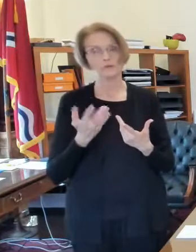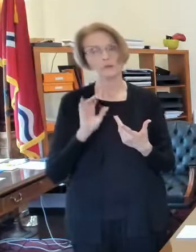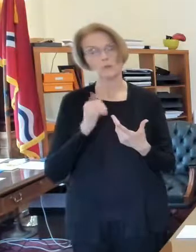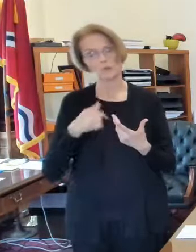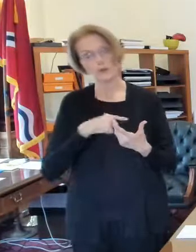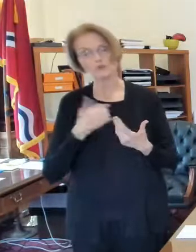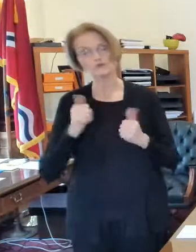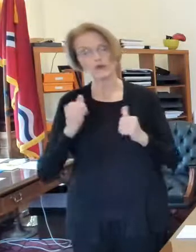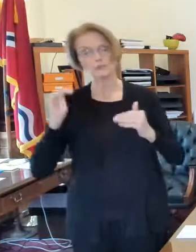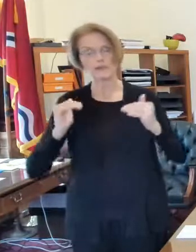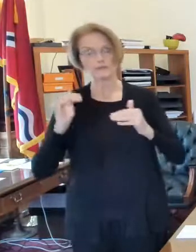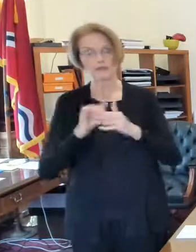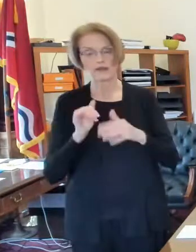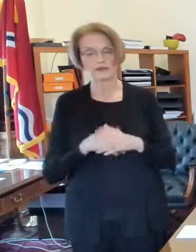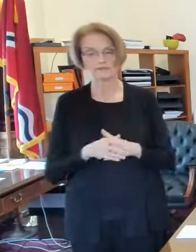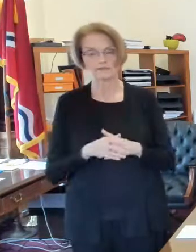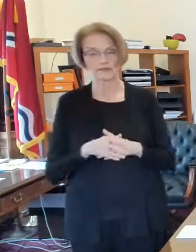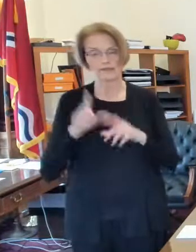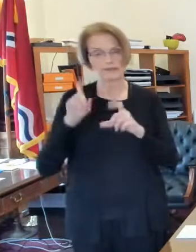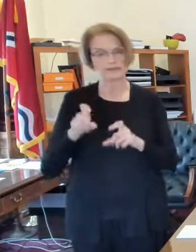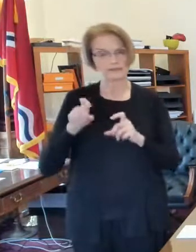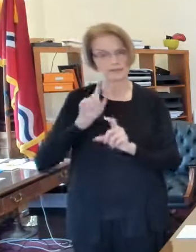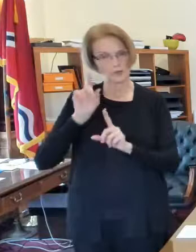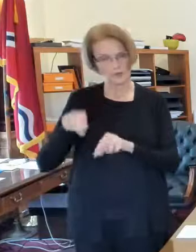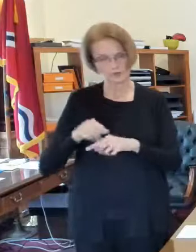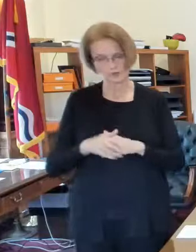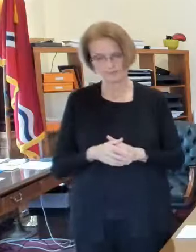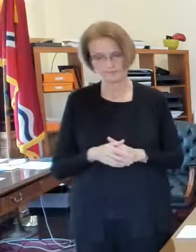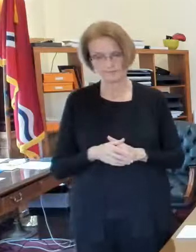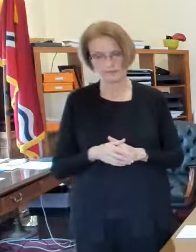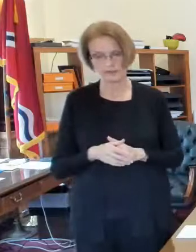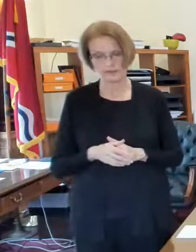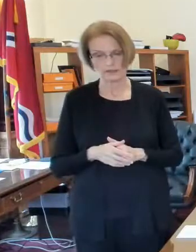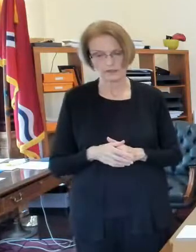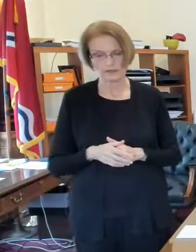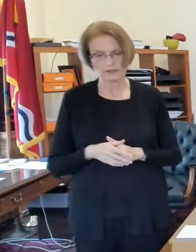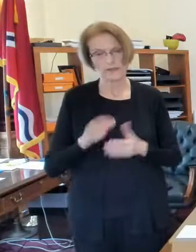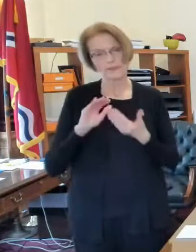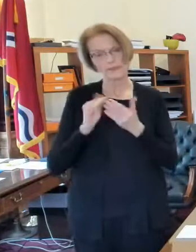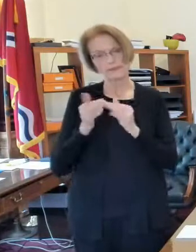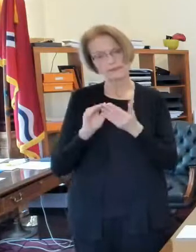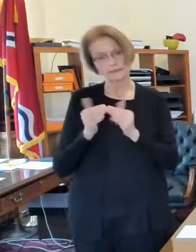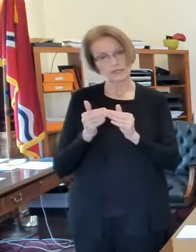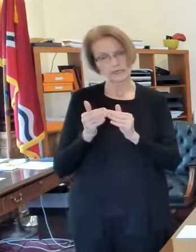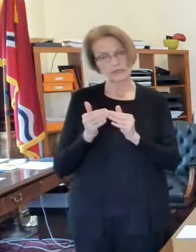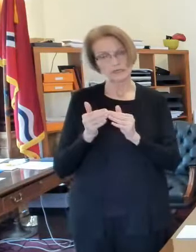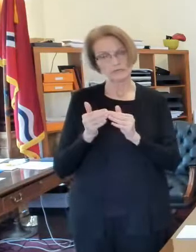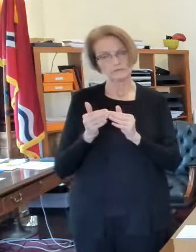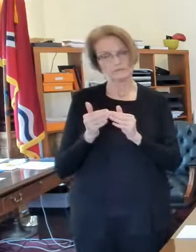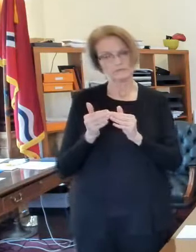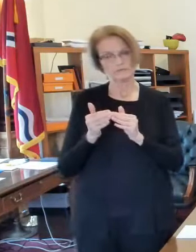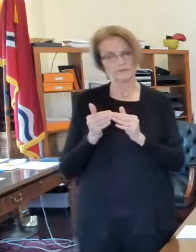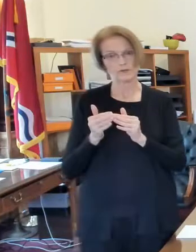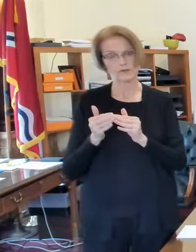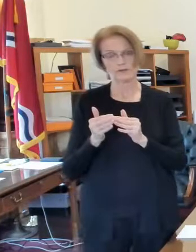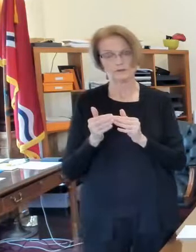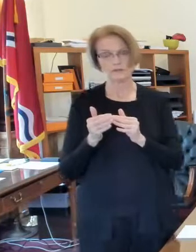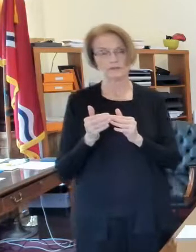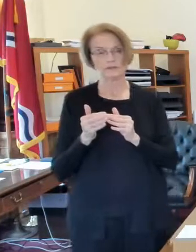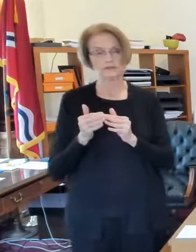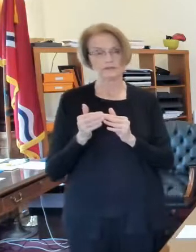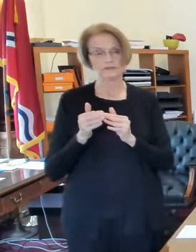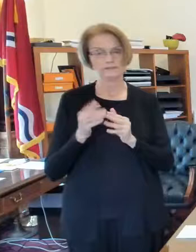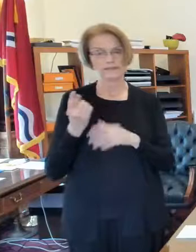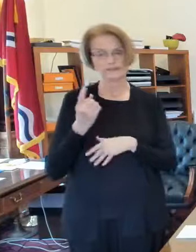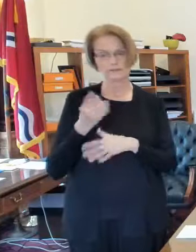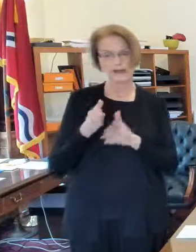question about testing there and i don't know if you talked about this at the top uh is the city getting results faster than five days this is a question